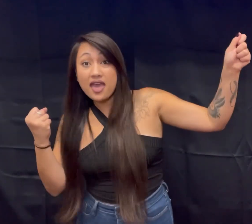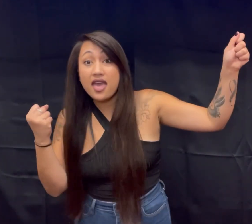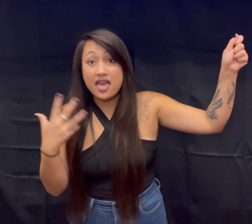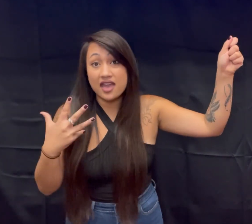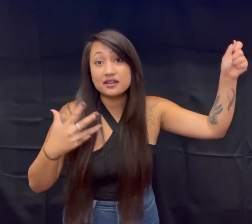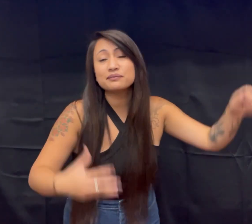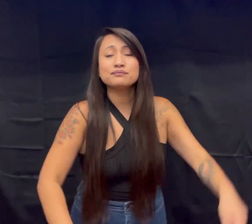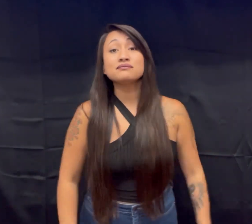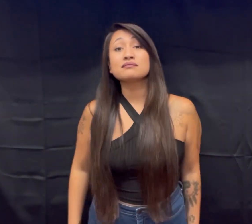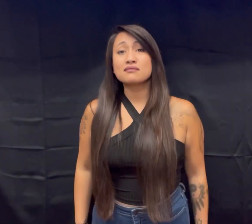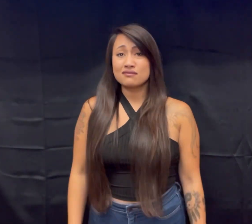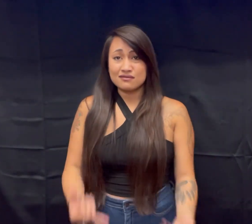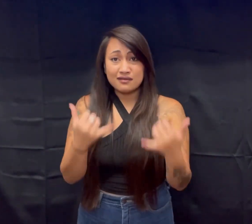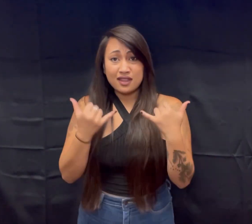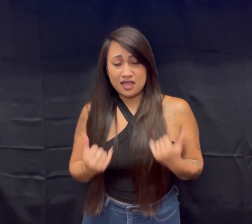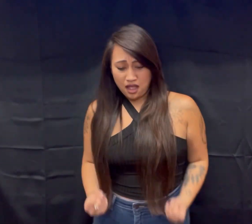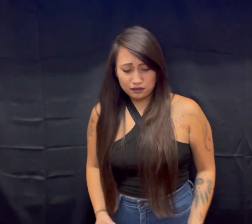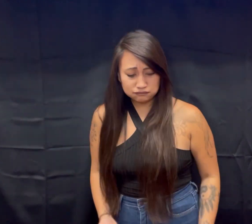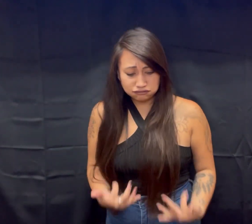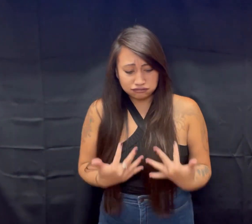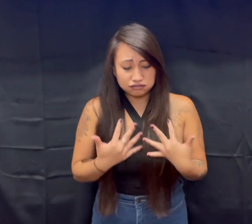Cupid is